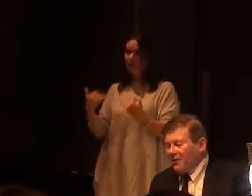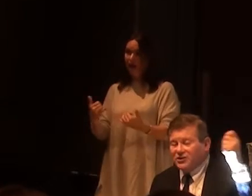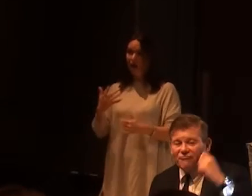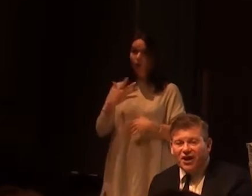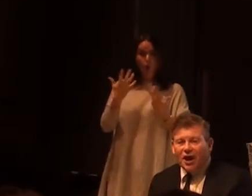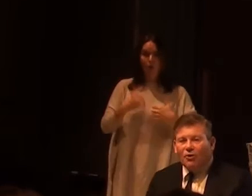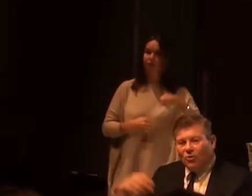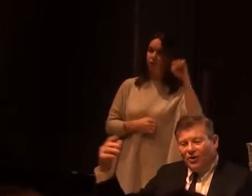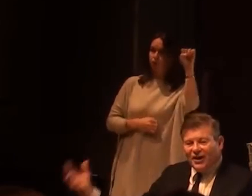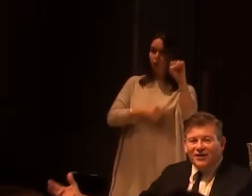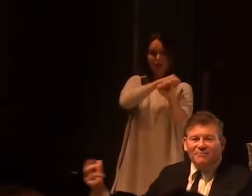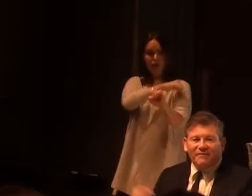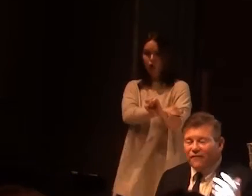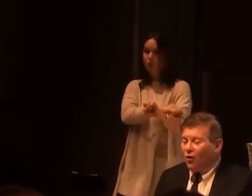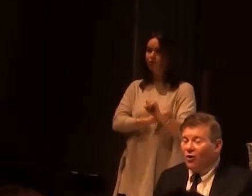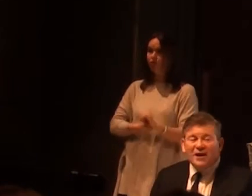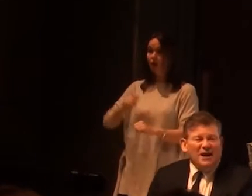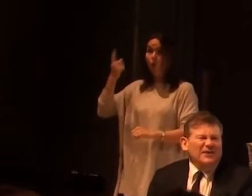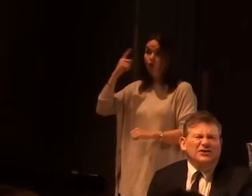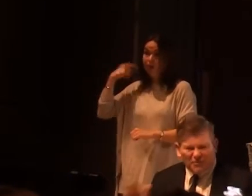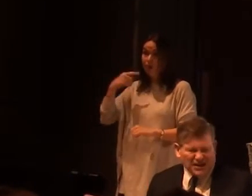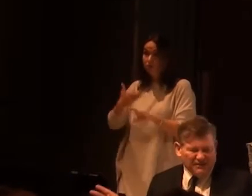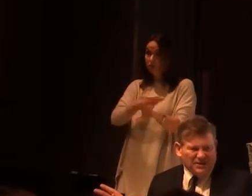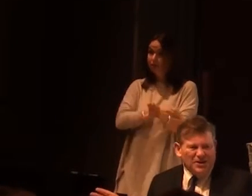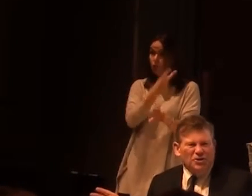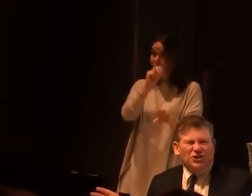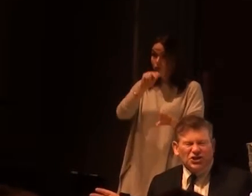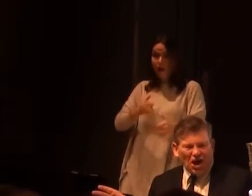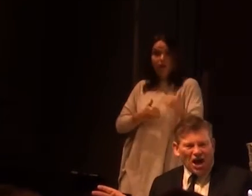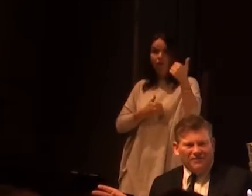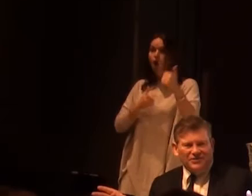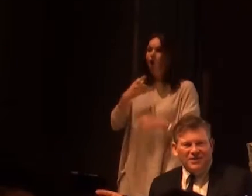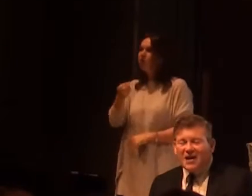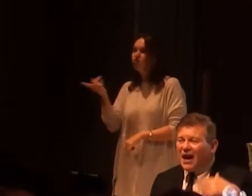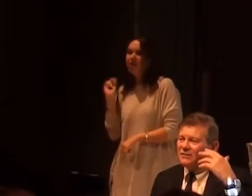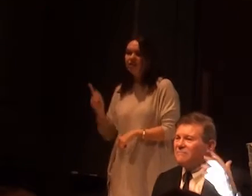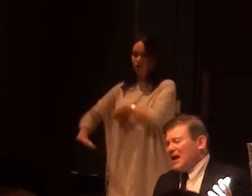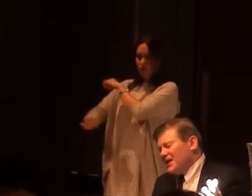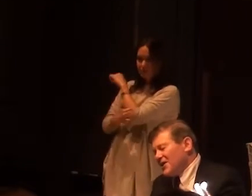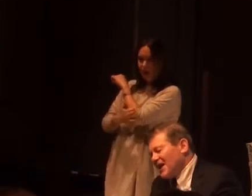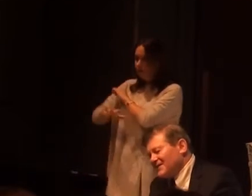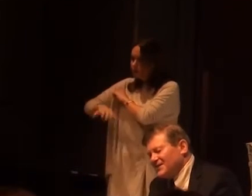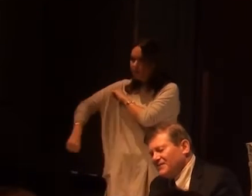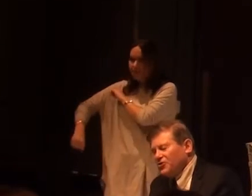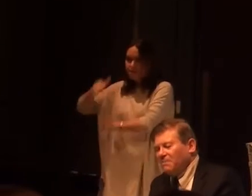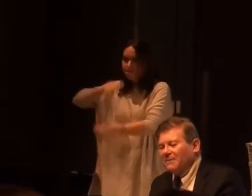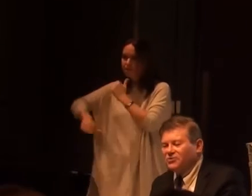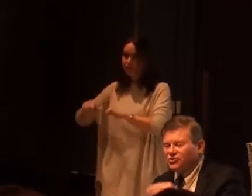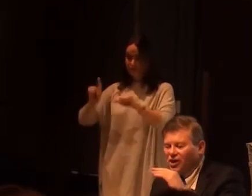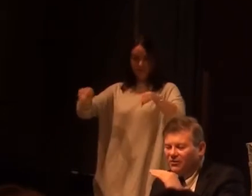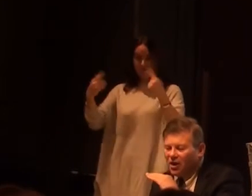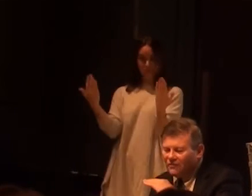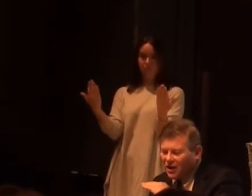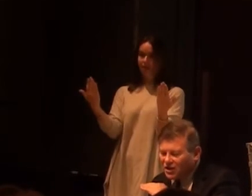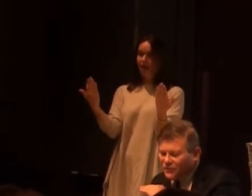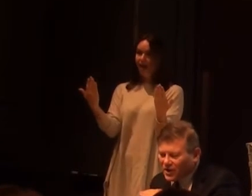superheroes in Rio, or in London before. And then there's the rest of us. We're just skydives. And analysis of newspapers